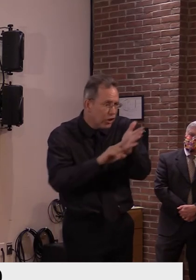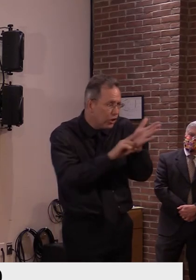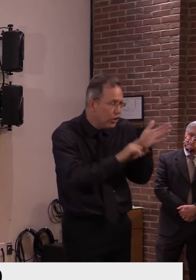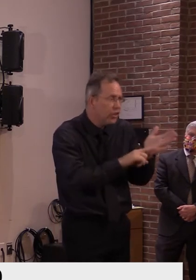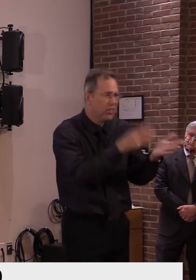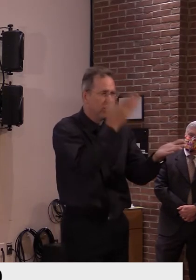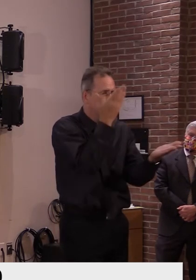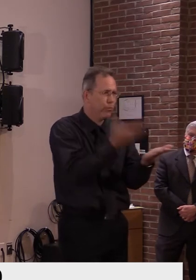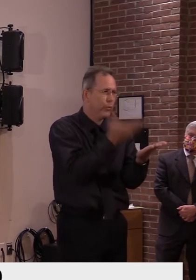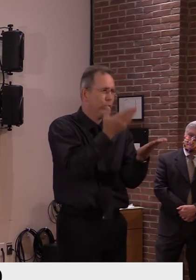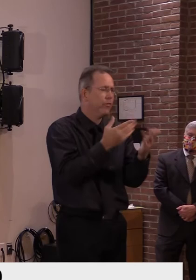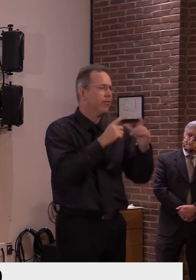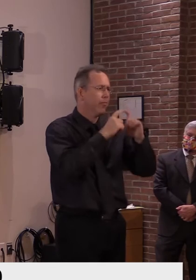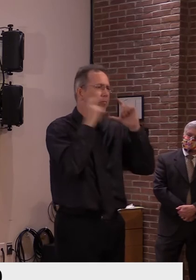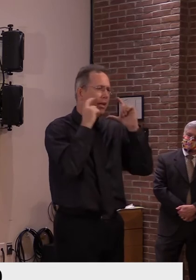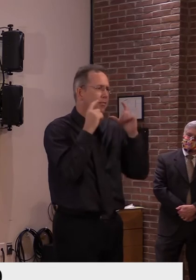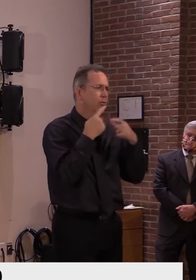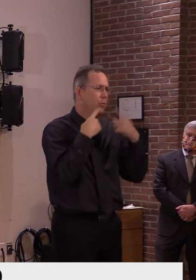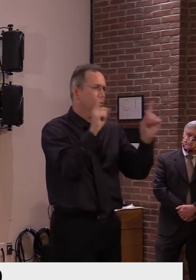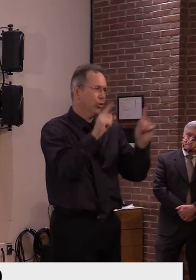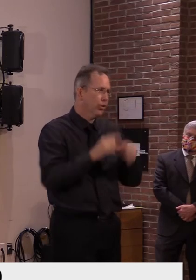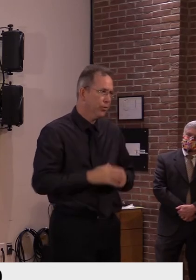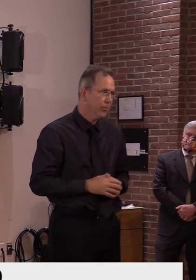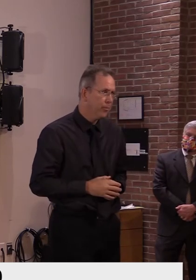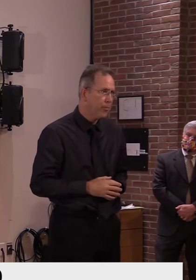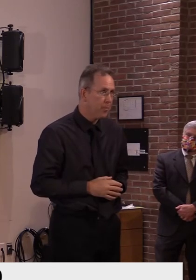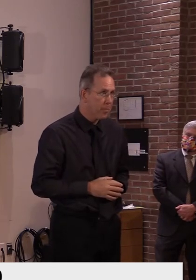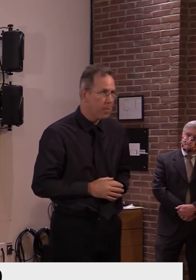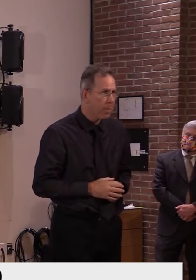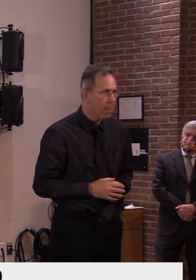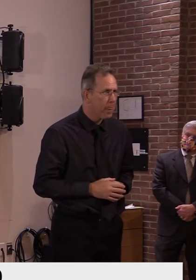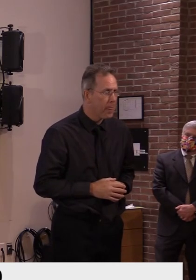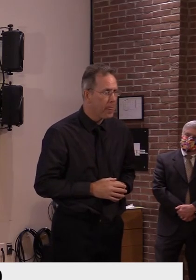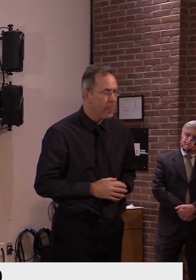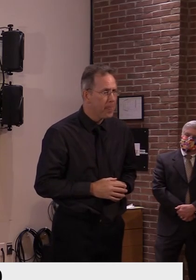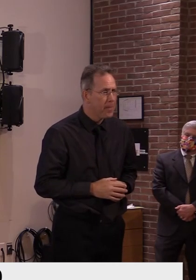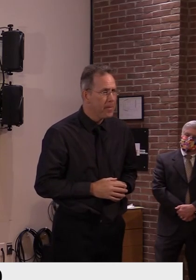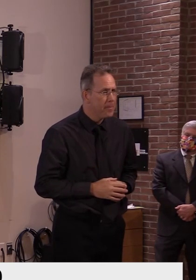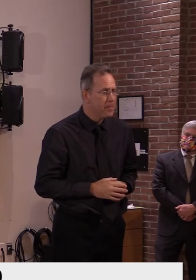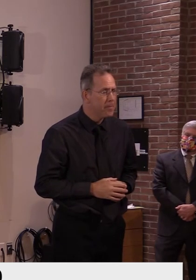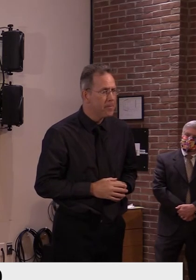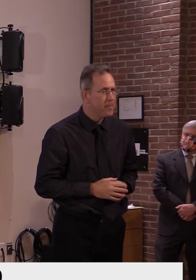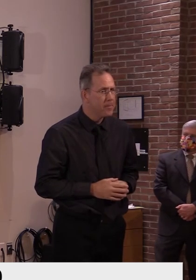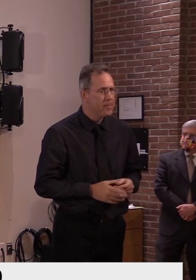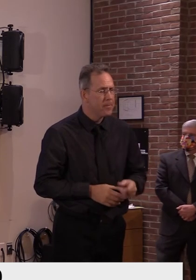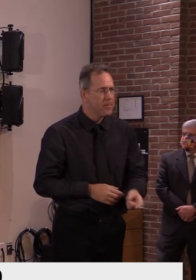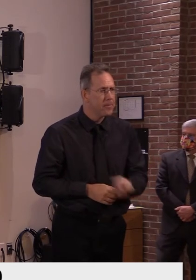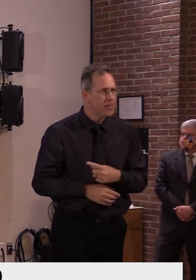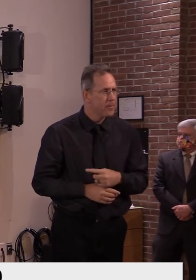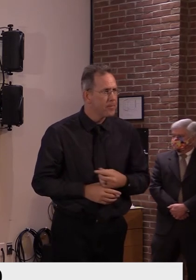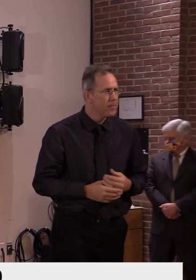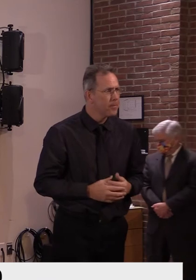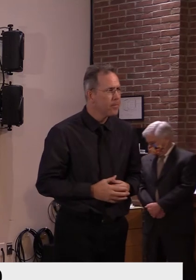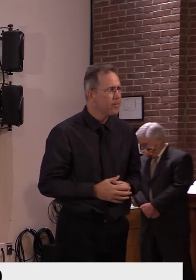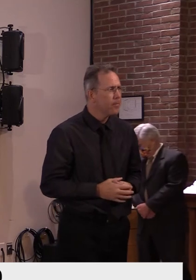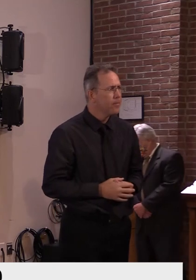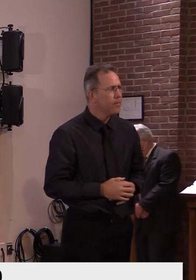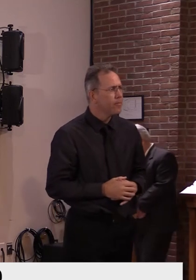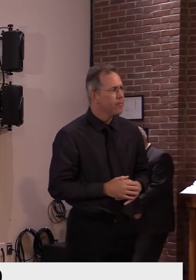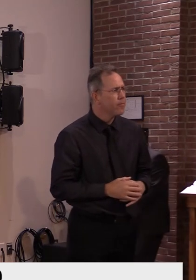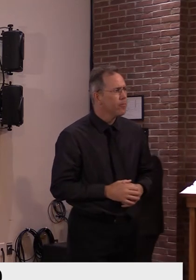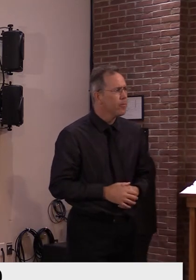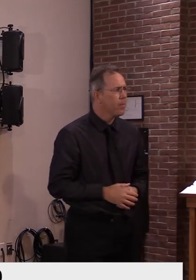I'll let you ask the governor. don't you know, I don't mean like, you know, like mask mandates, but I, uh,